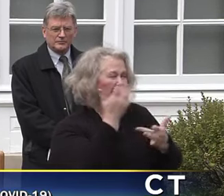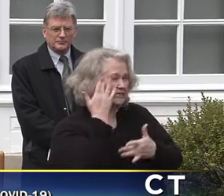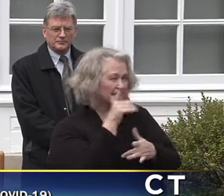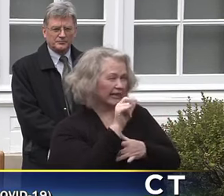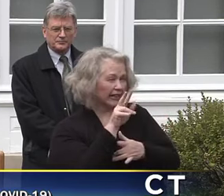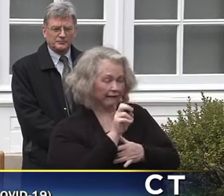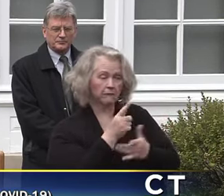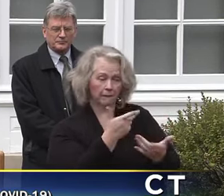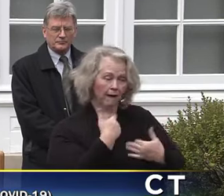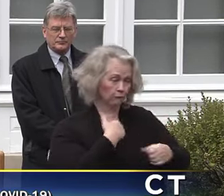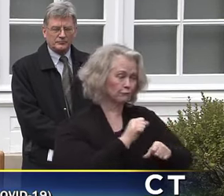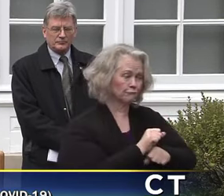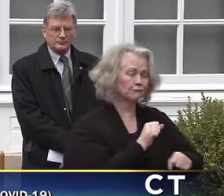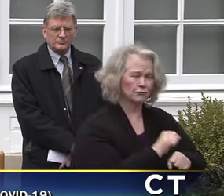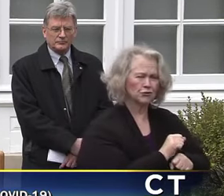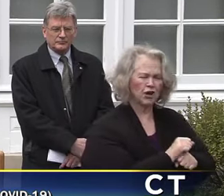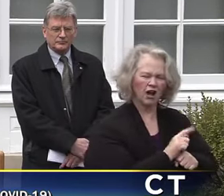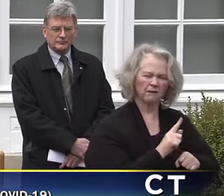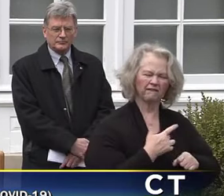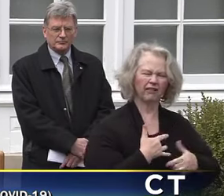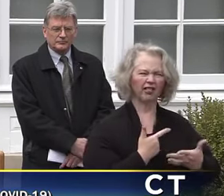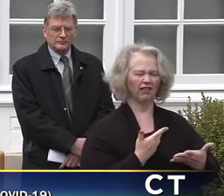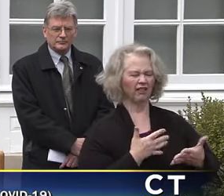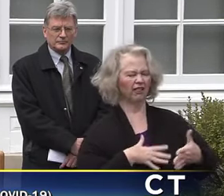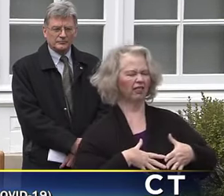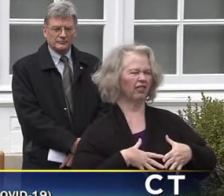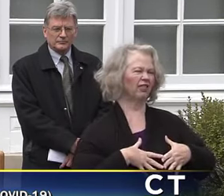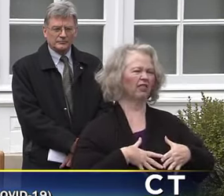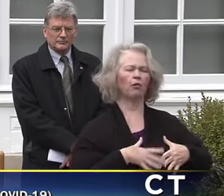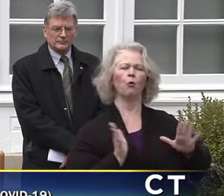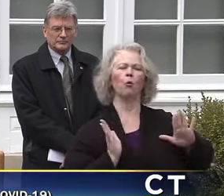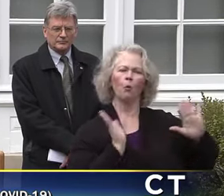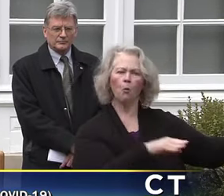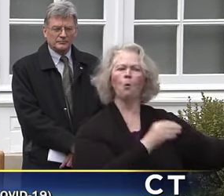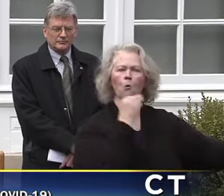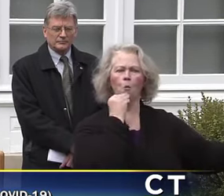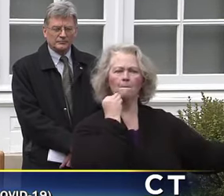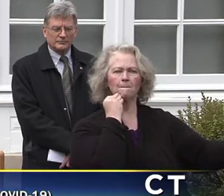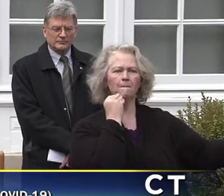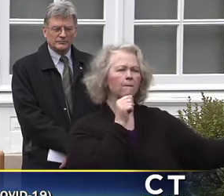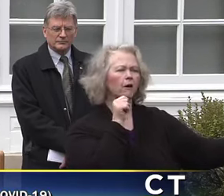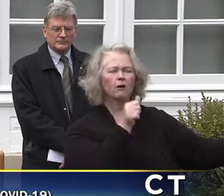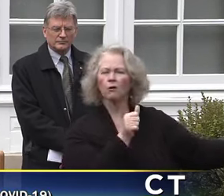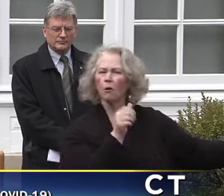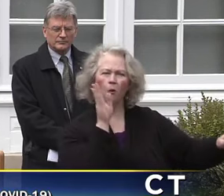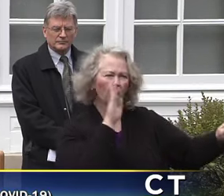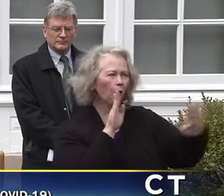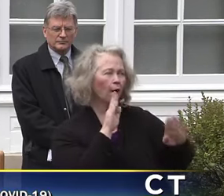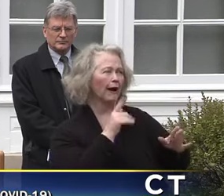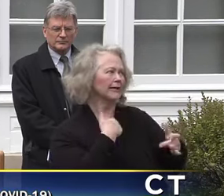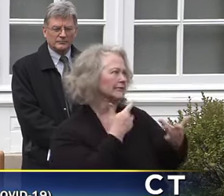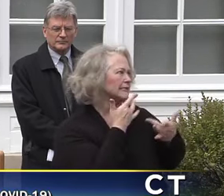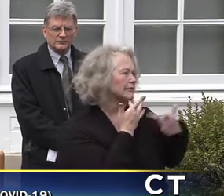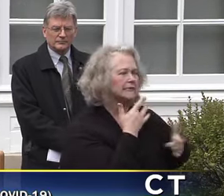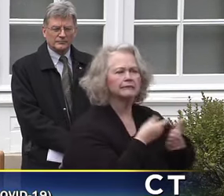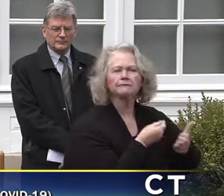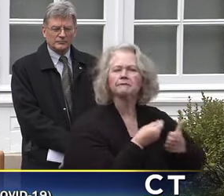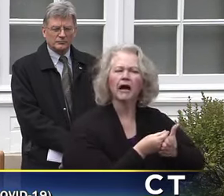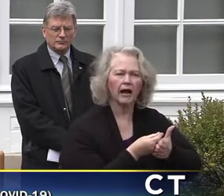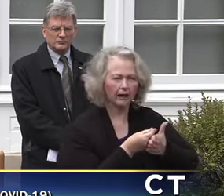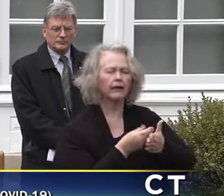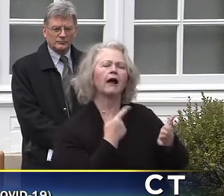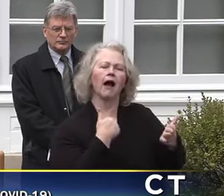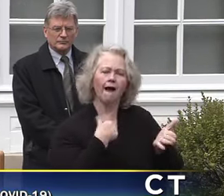quite right. You feel like you may have flu-like symptoms. Go home. You don't have to worry about meeting that paycheck. We've got a paid